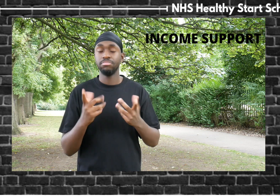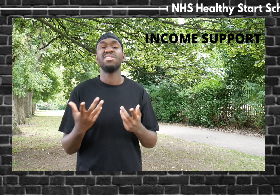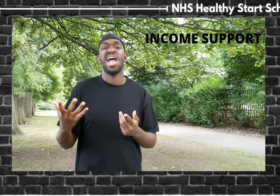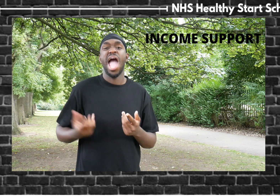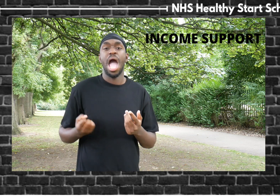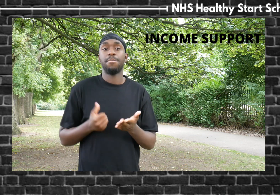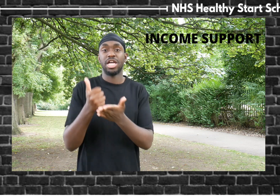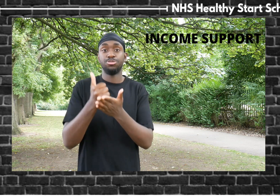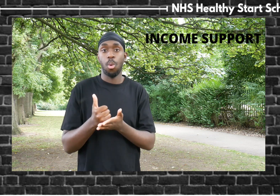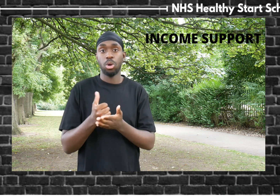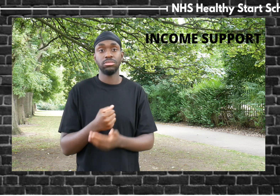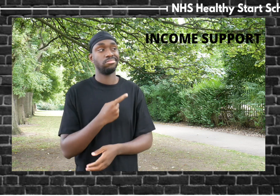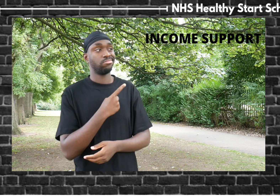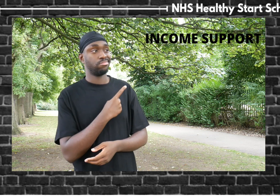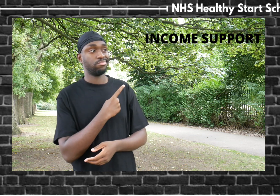Income Support